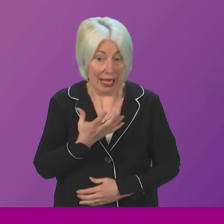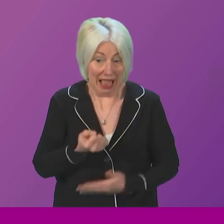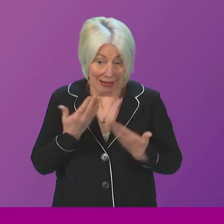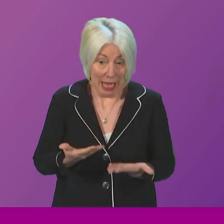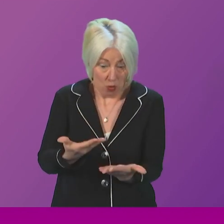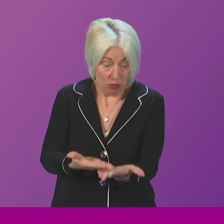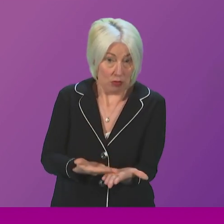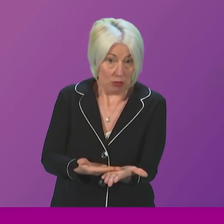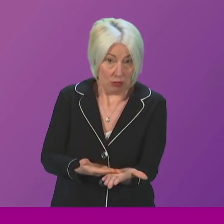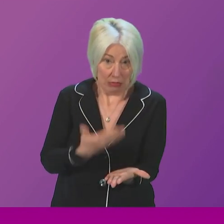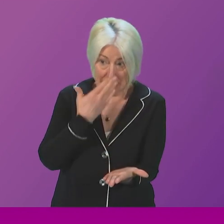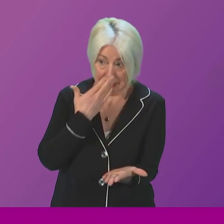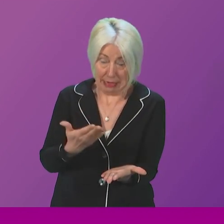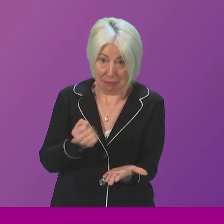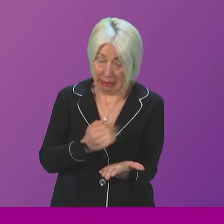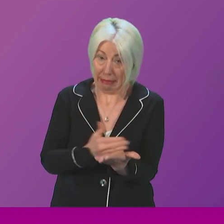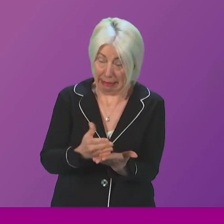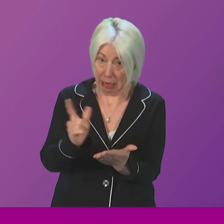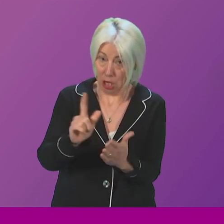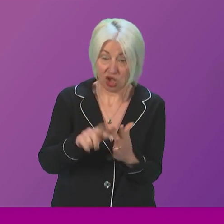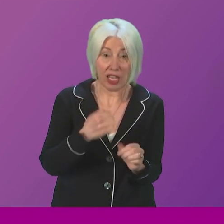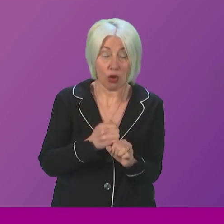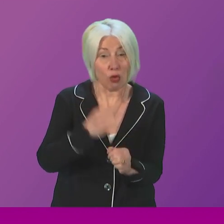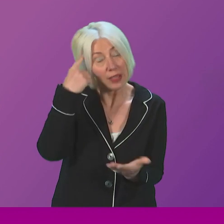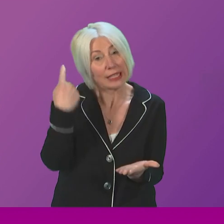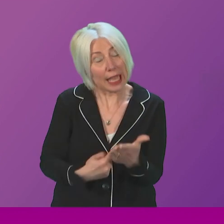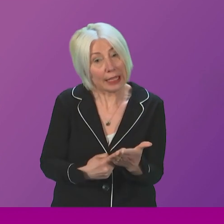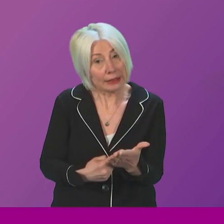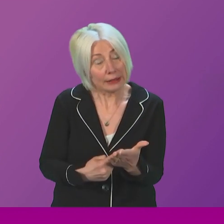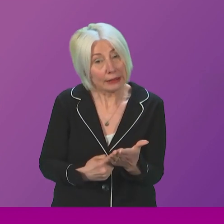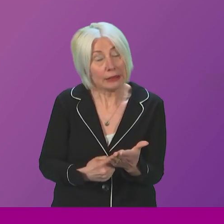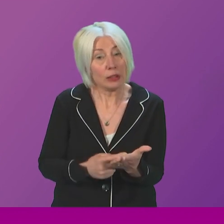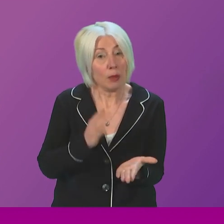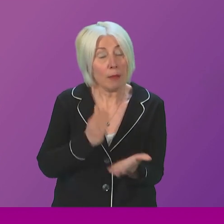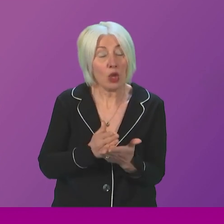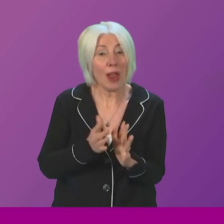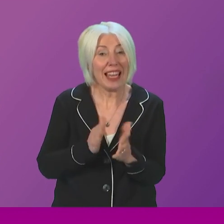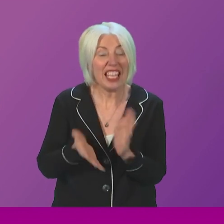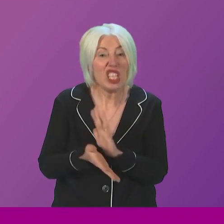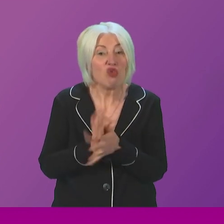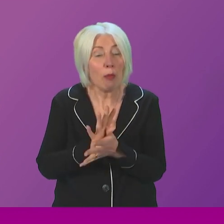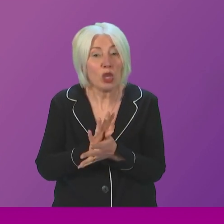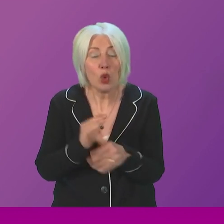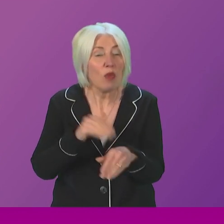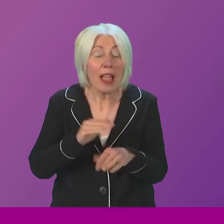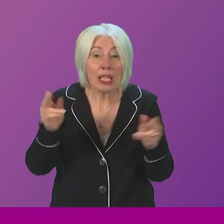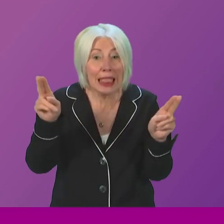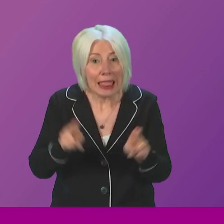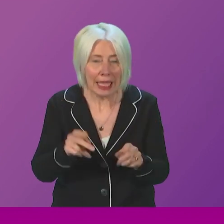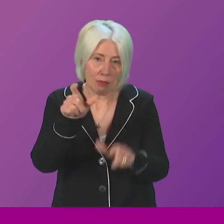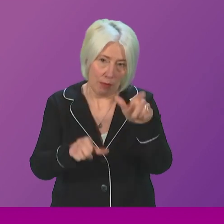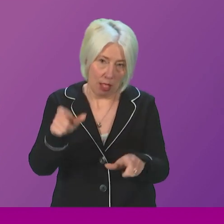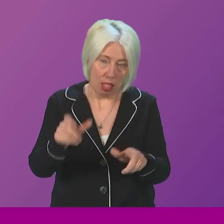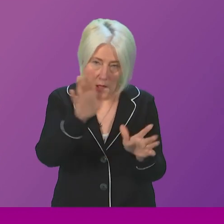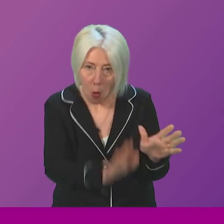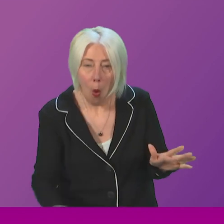in front of me, it seems to me pretty clear that Jenny Galruth made those decisions so that, of course, disruption wouldn't affect more passengers right